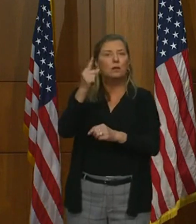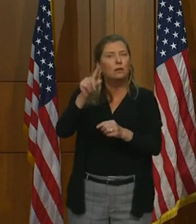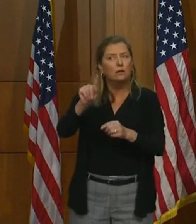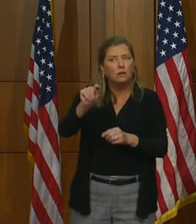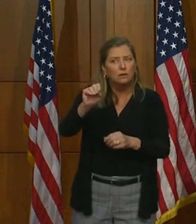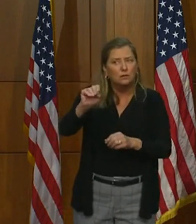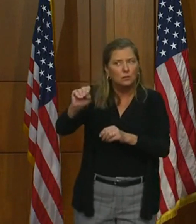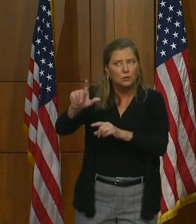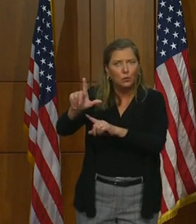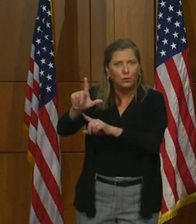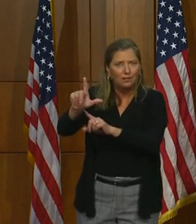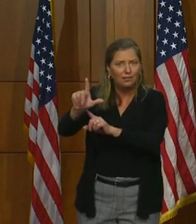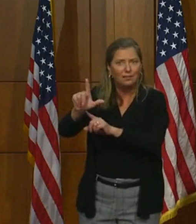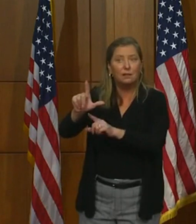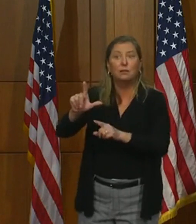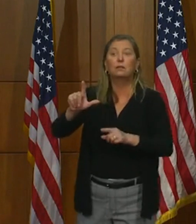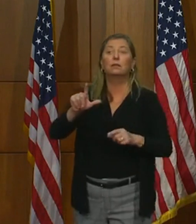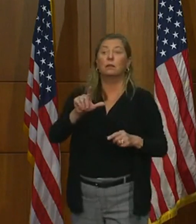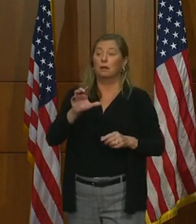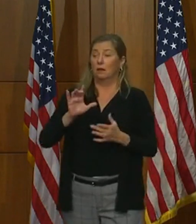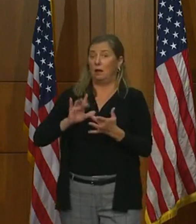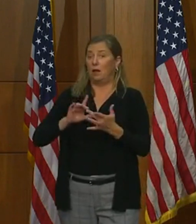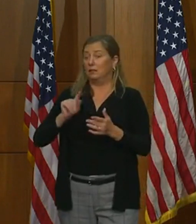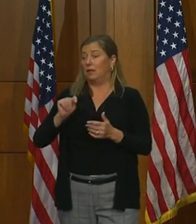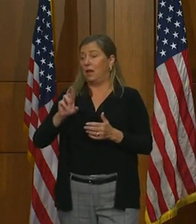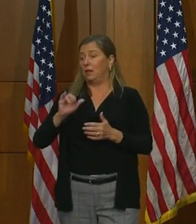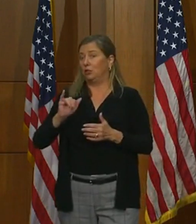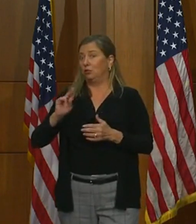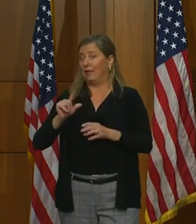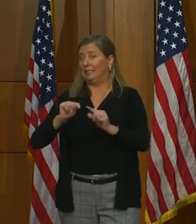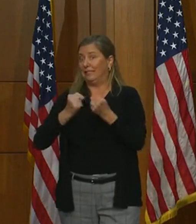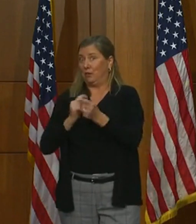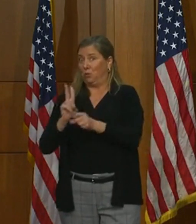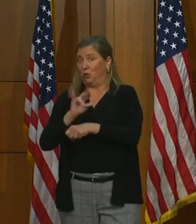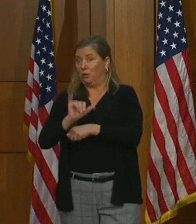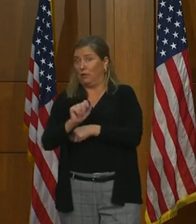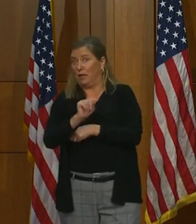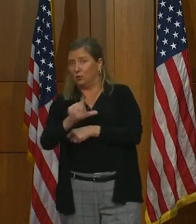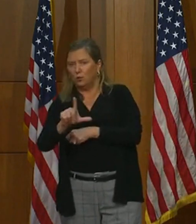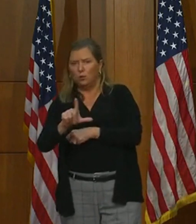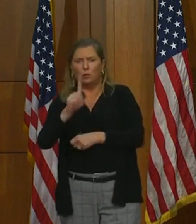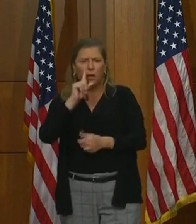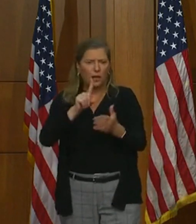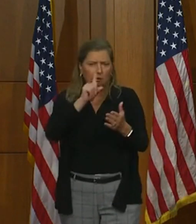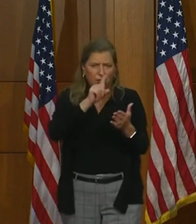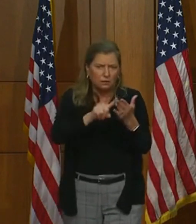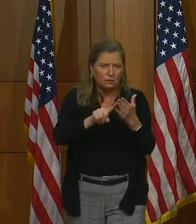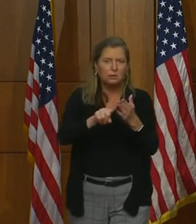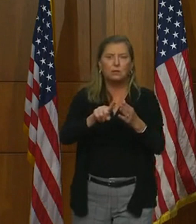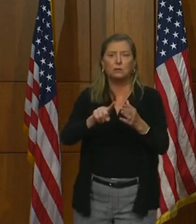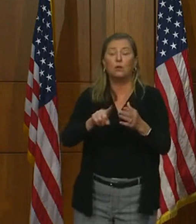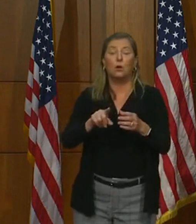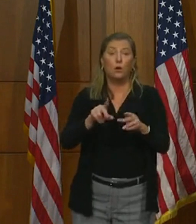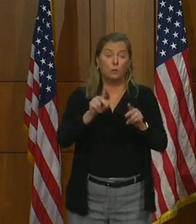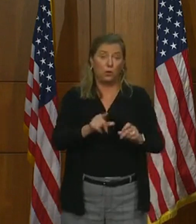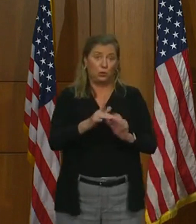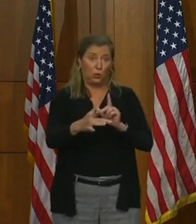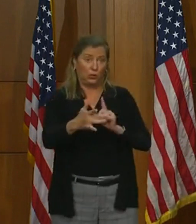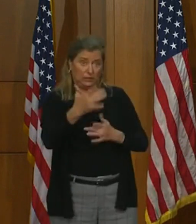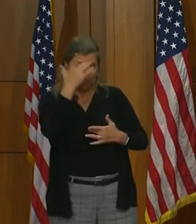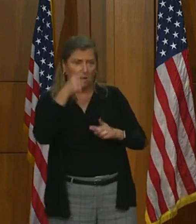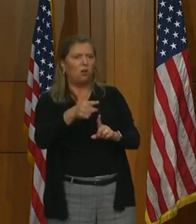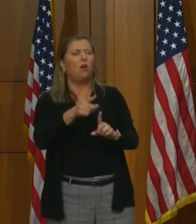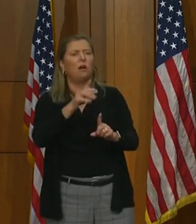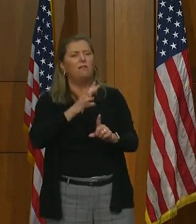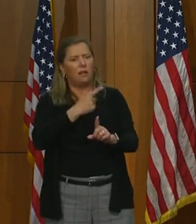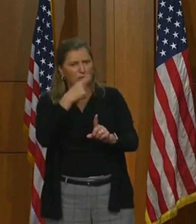to be used by the contract tracing team to be able to find out who, in addition to the interview, hey, can